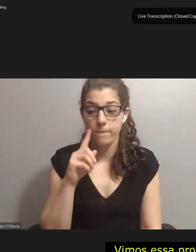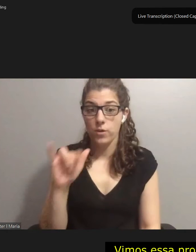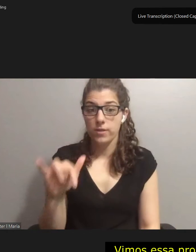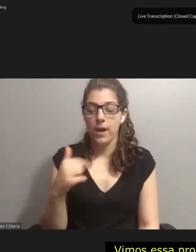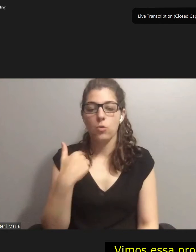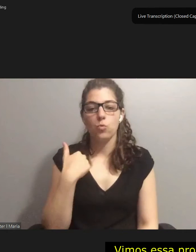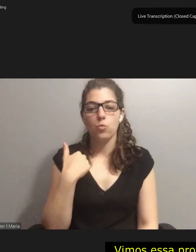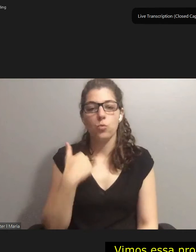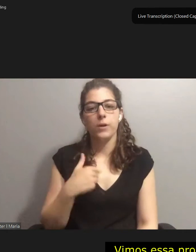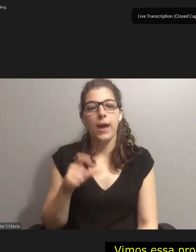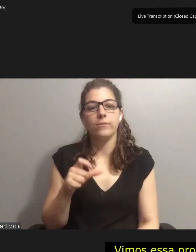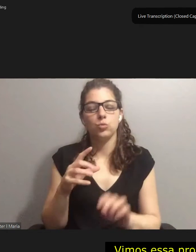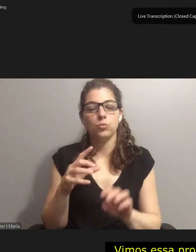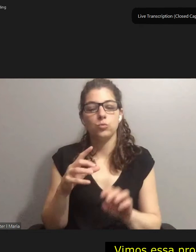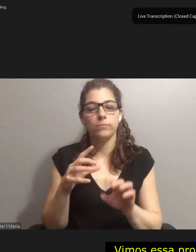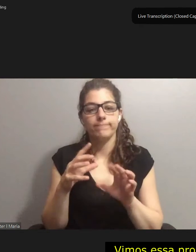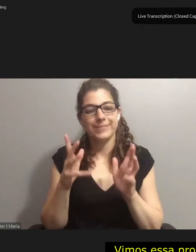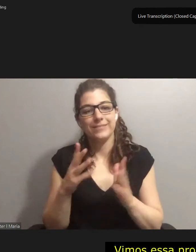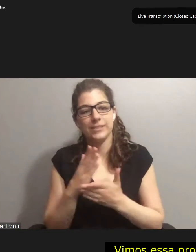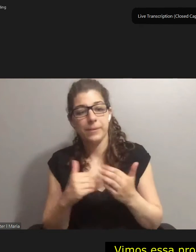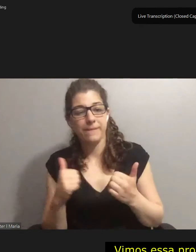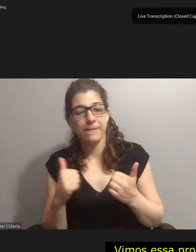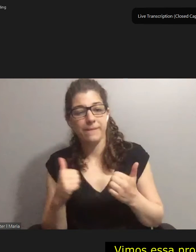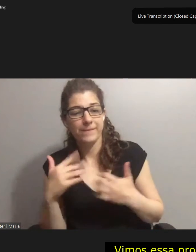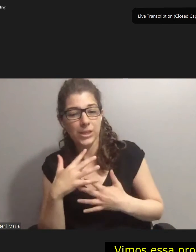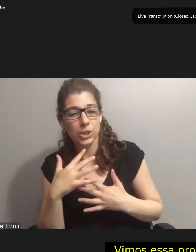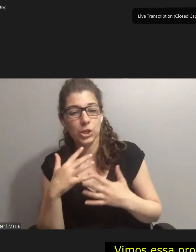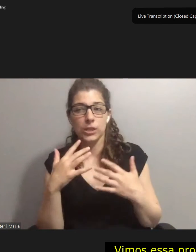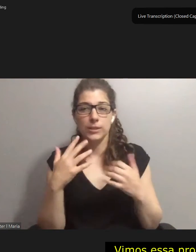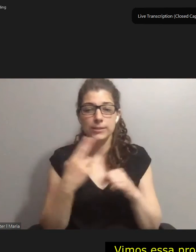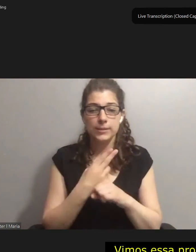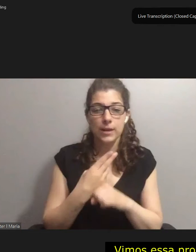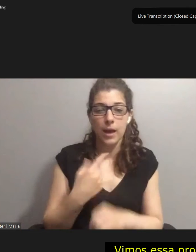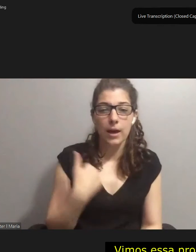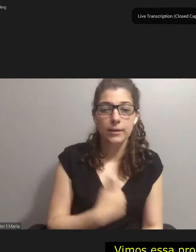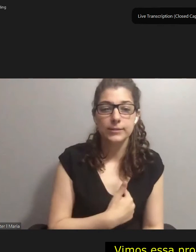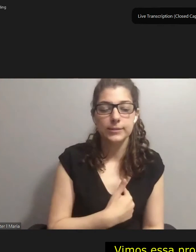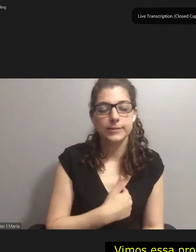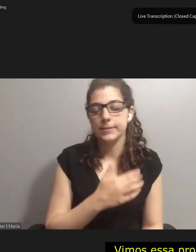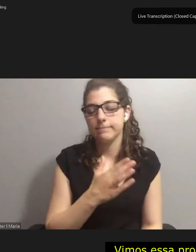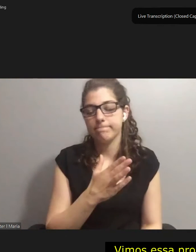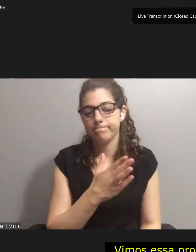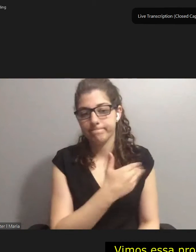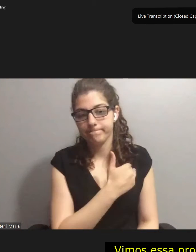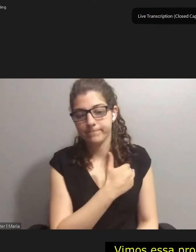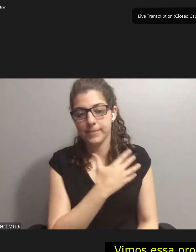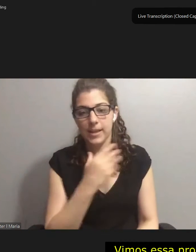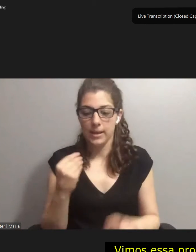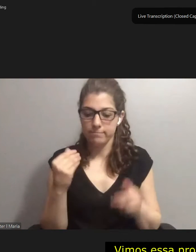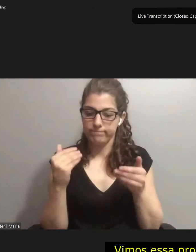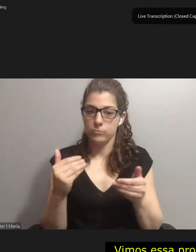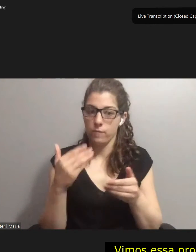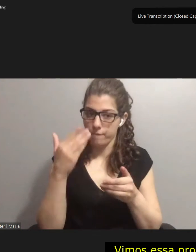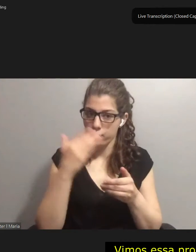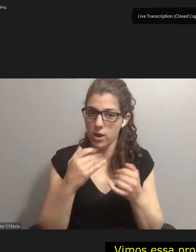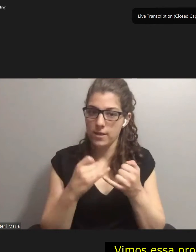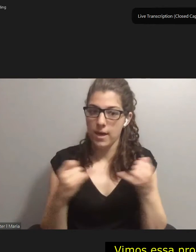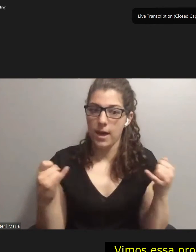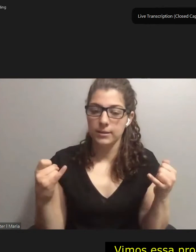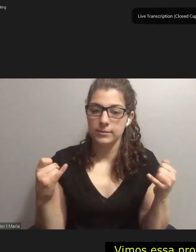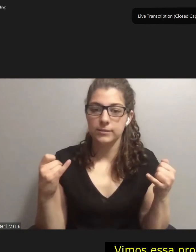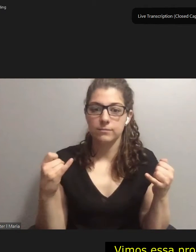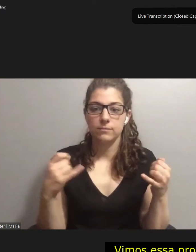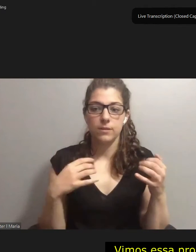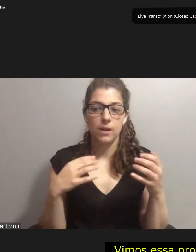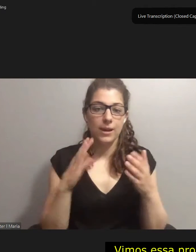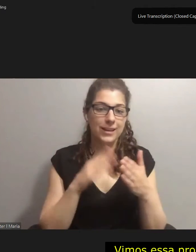have to leave some of the fear that consumed us behind and go to the front lines against hunger